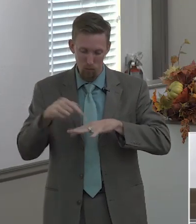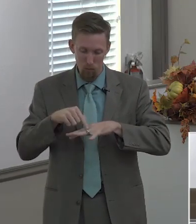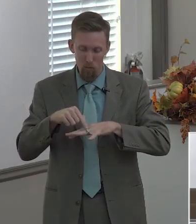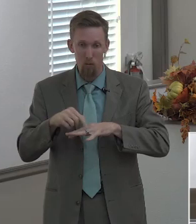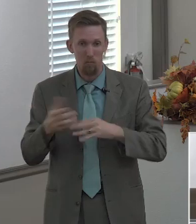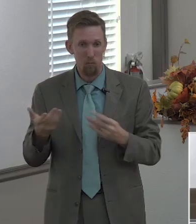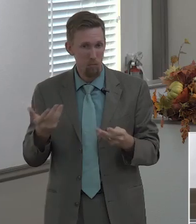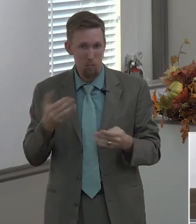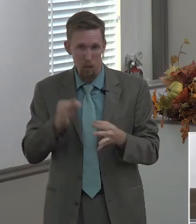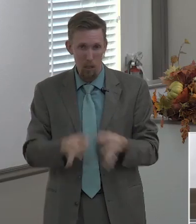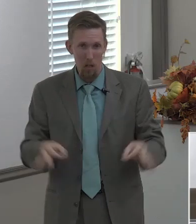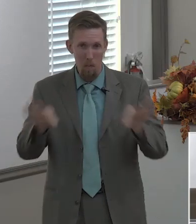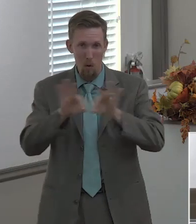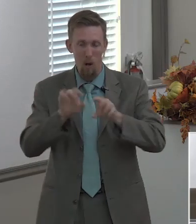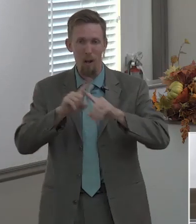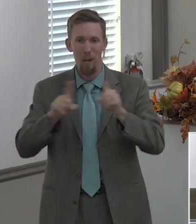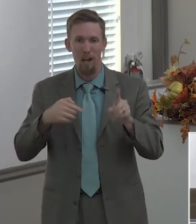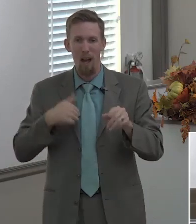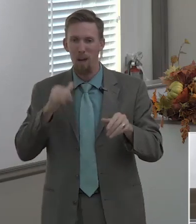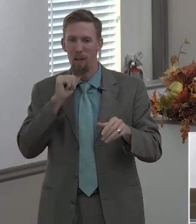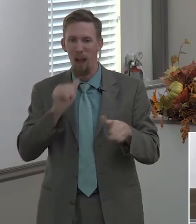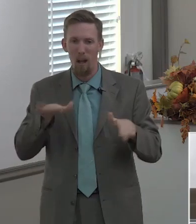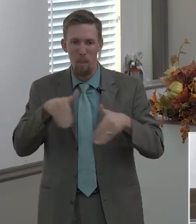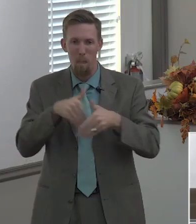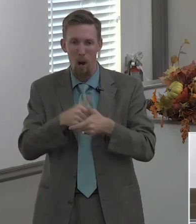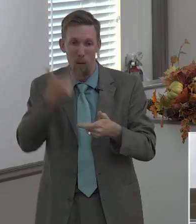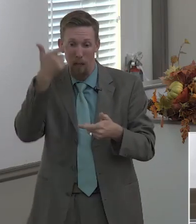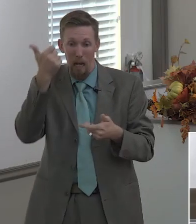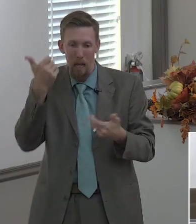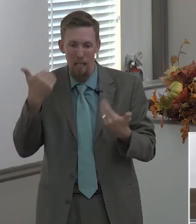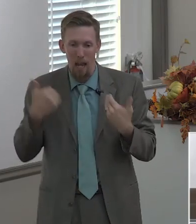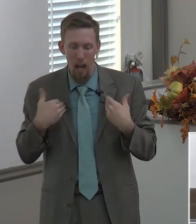and and but i'm not married to this ring